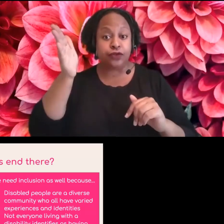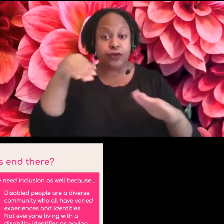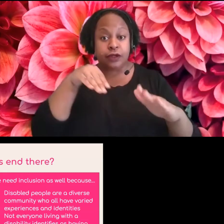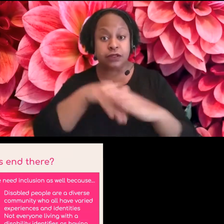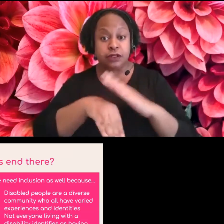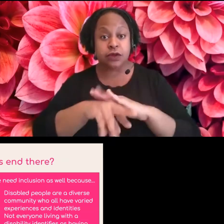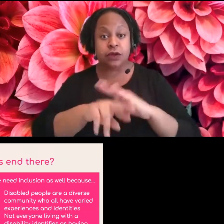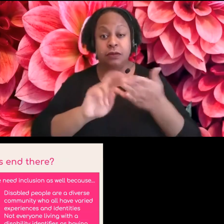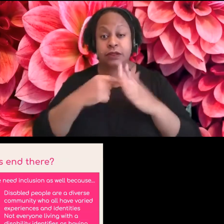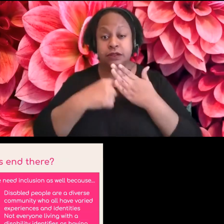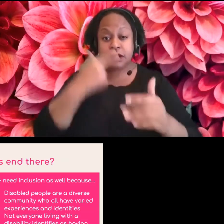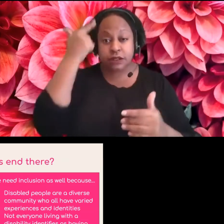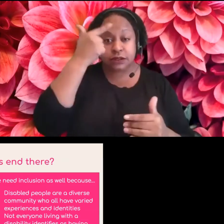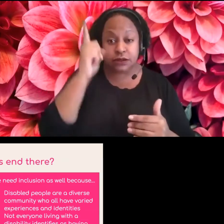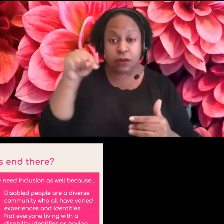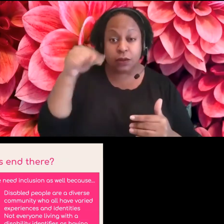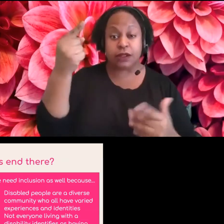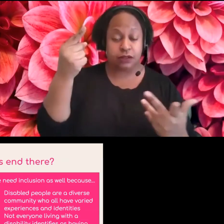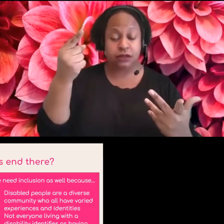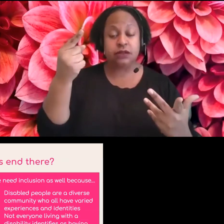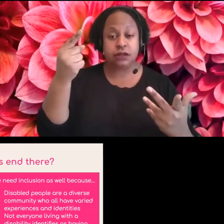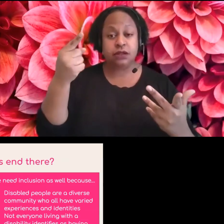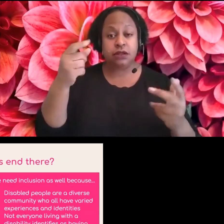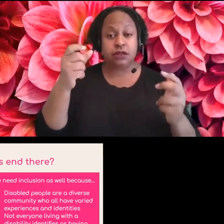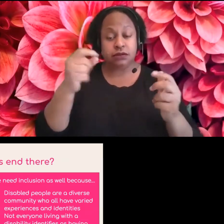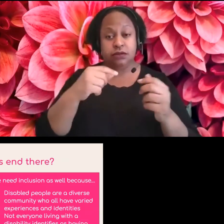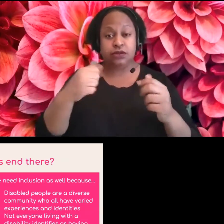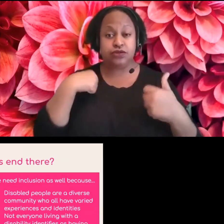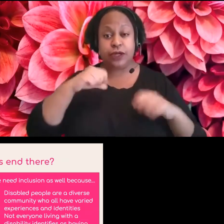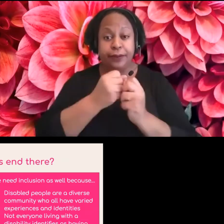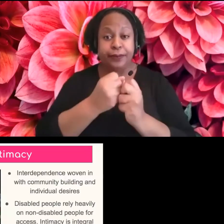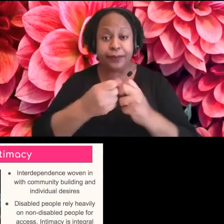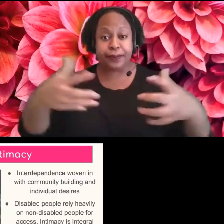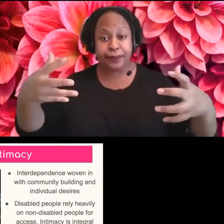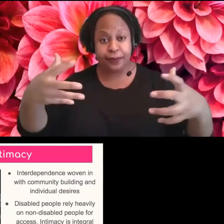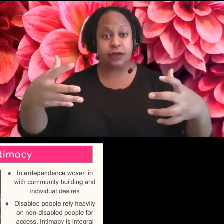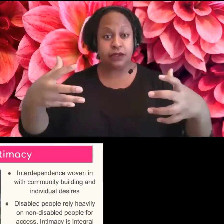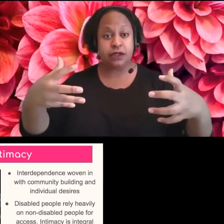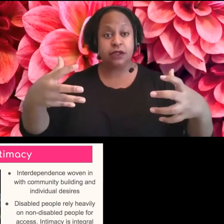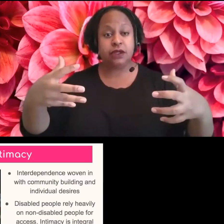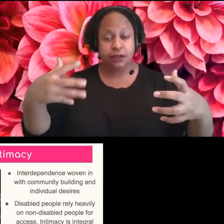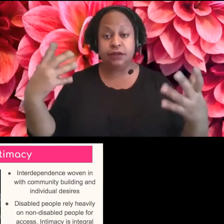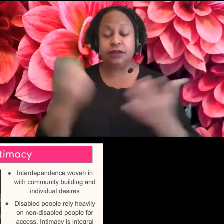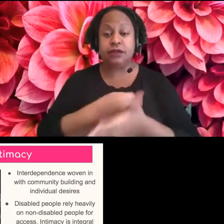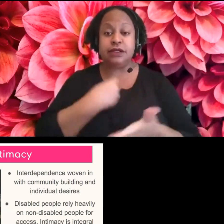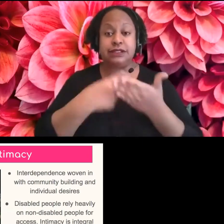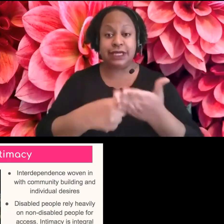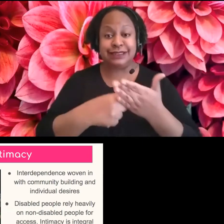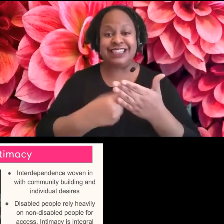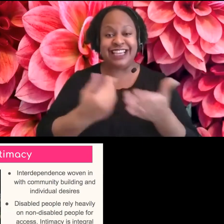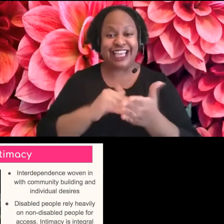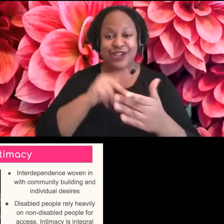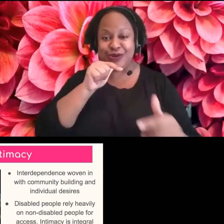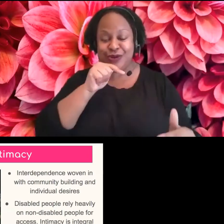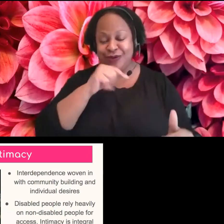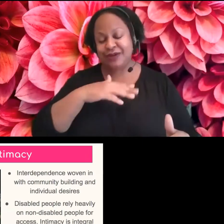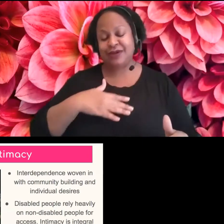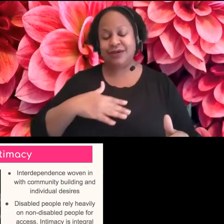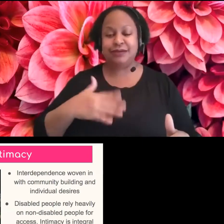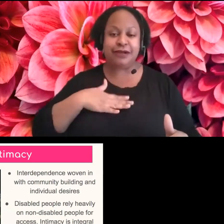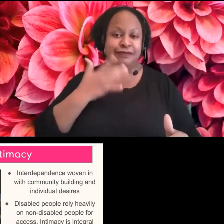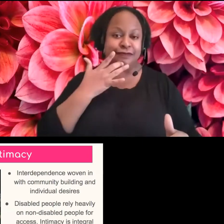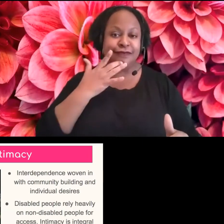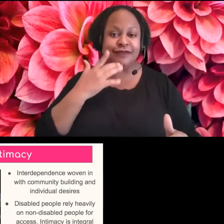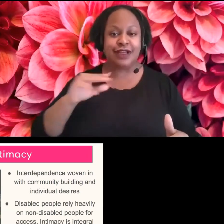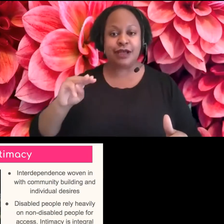does that mean to go outside logistics? Well, here I am again to talk about Mia Mingus, um, who